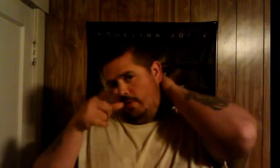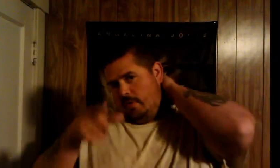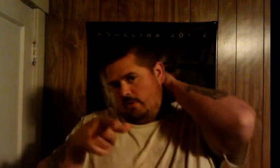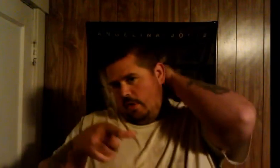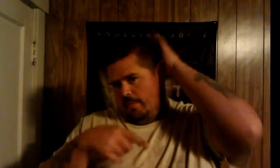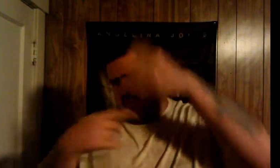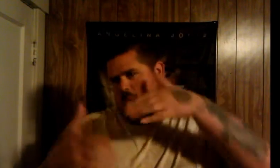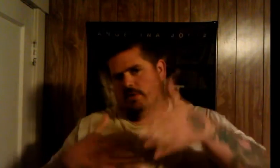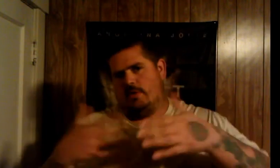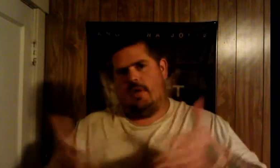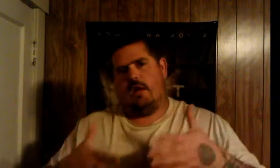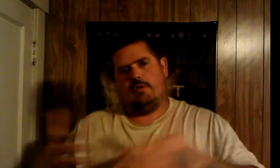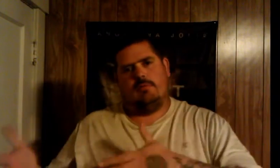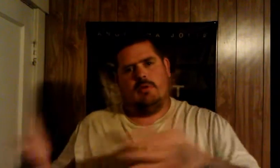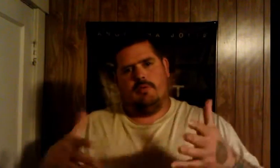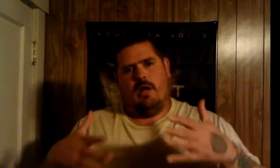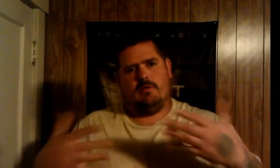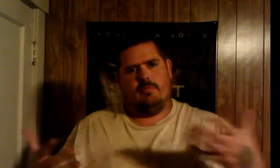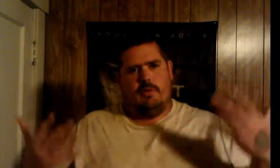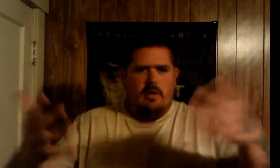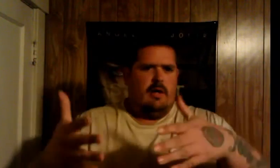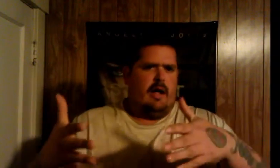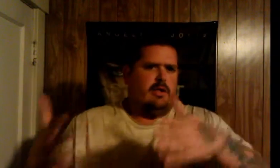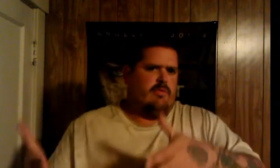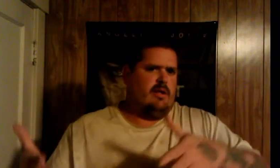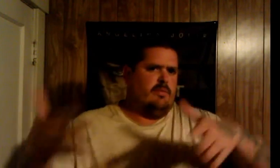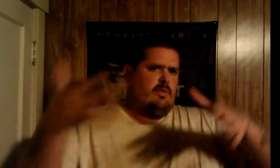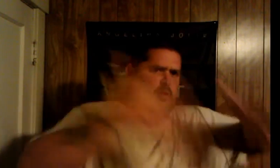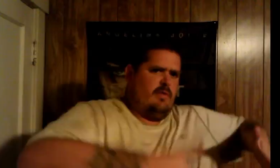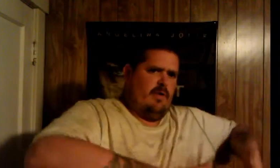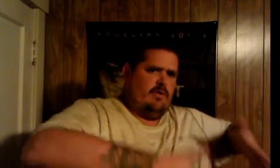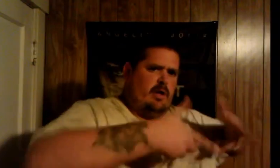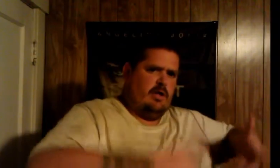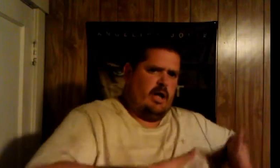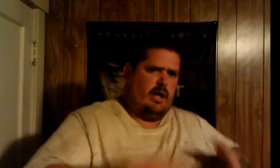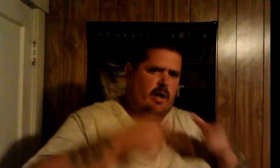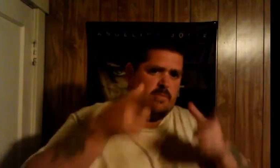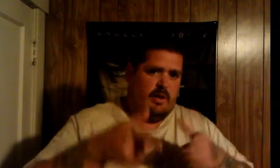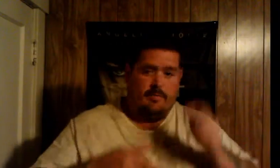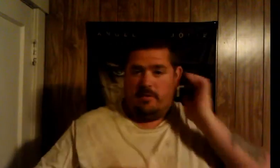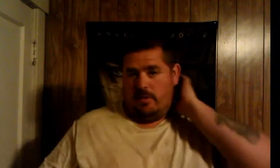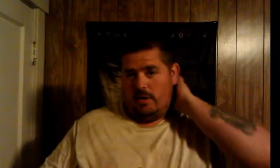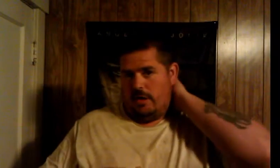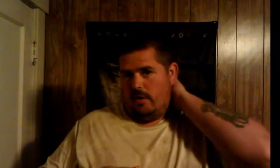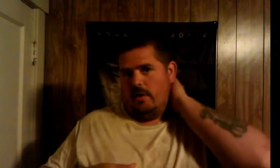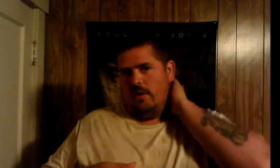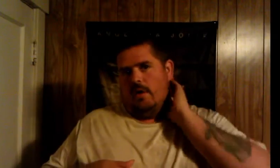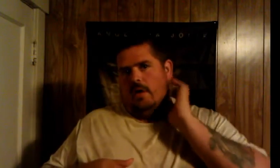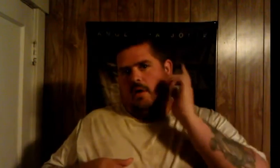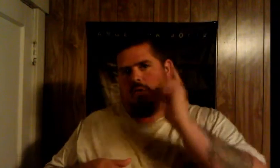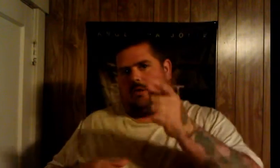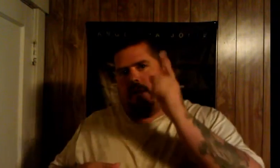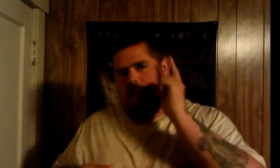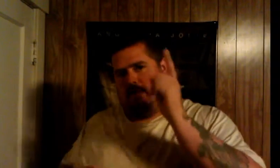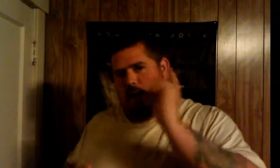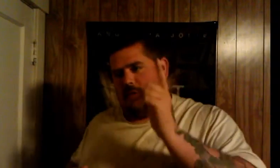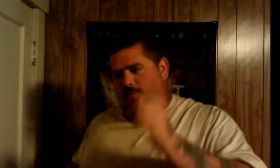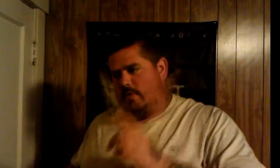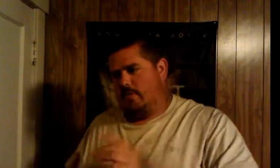actually so i hope you just i hope you watch it if not because i'm if not somebody kind of direct him to this video so he can check it out himself so he can check it out question